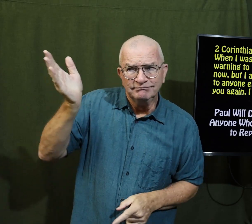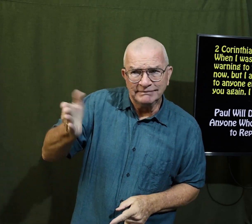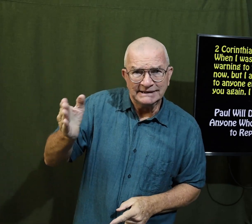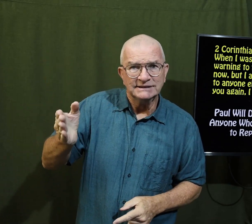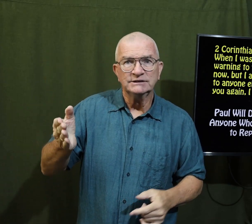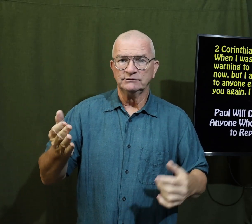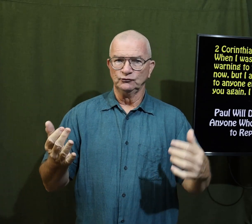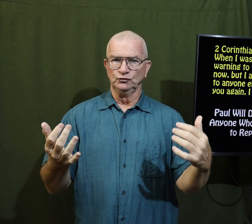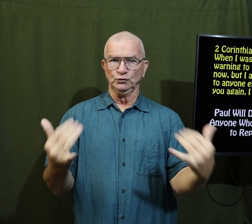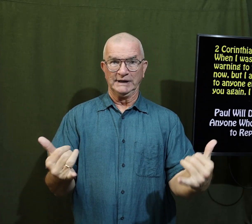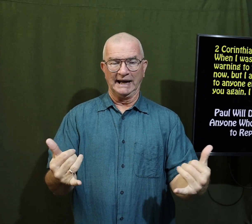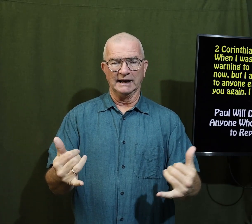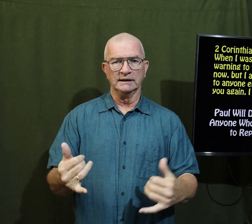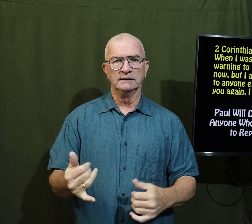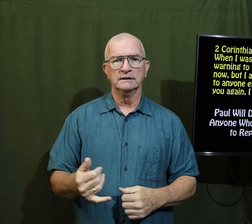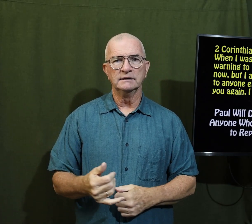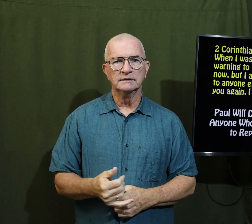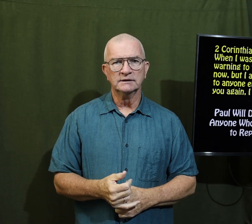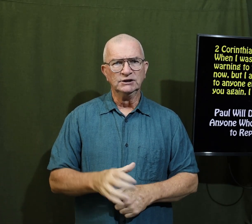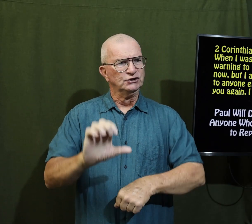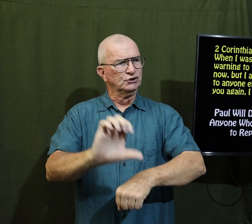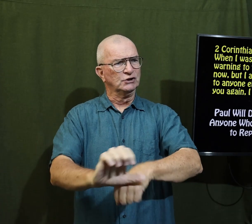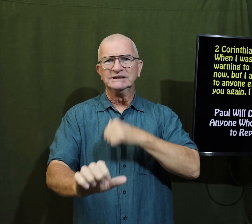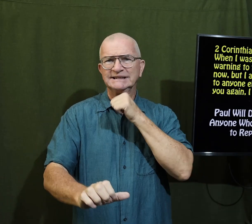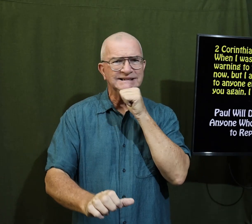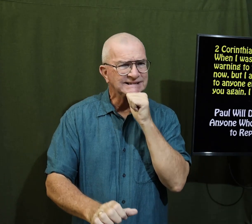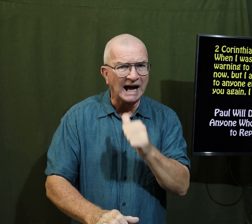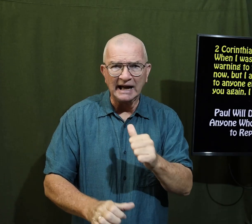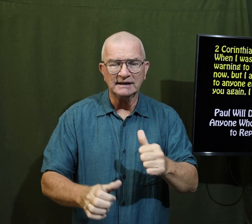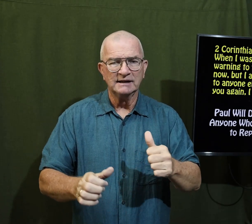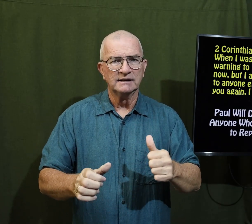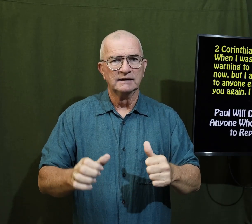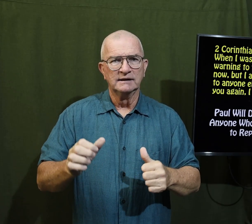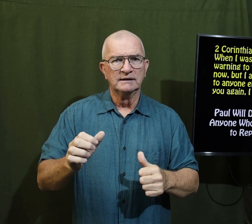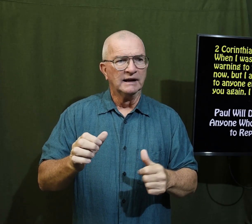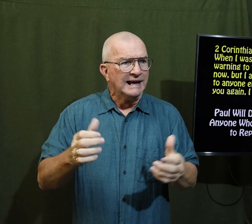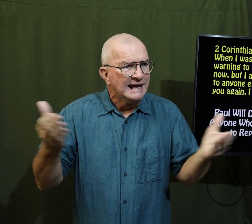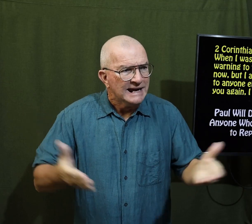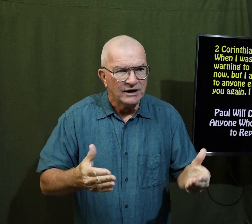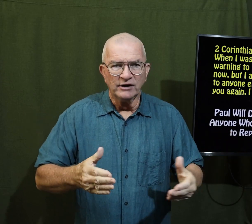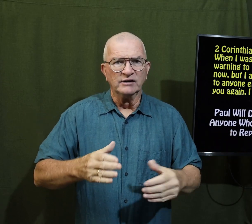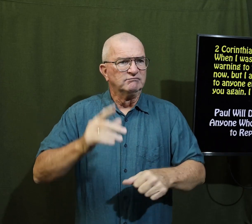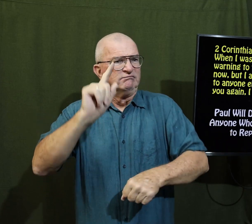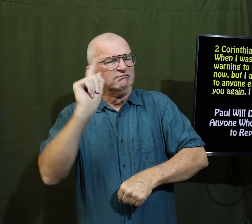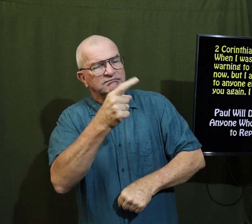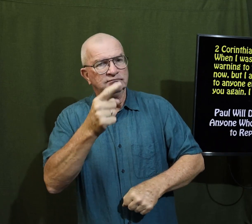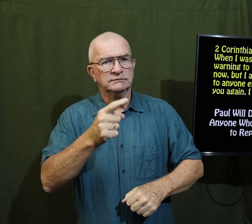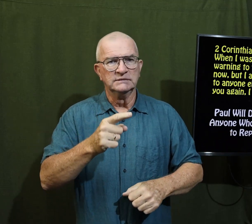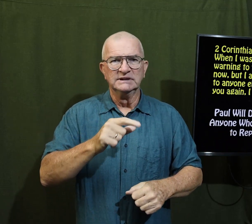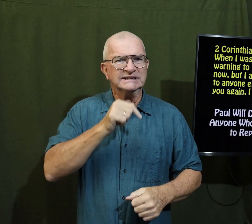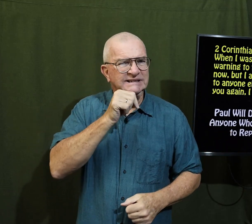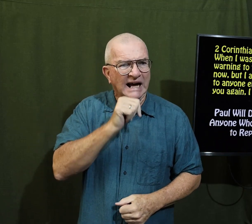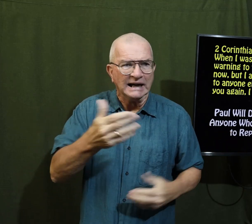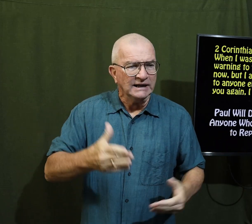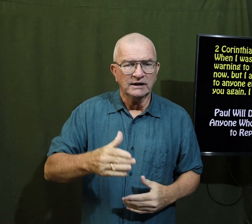That's the same as a preacher today. Church is not a place to rebuke people.